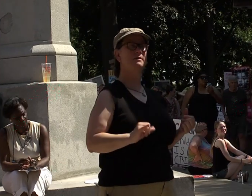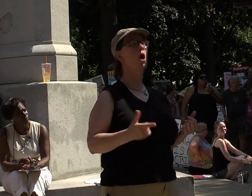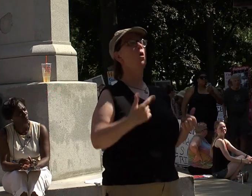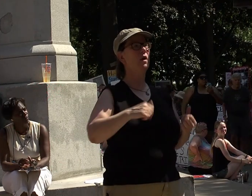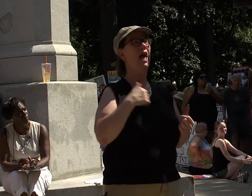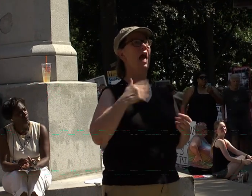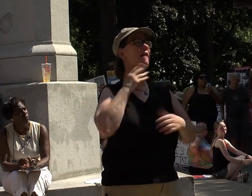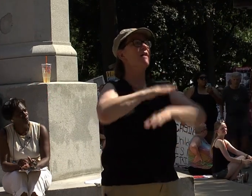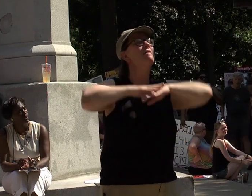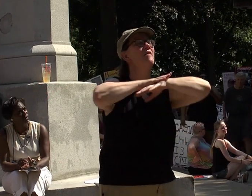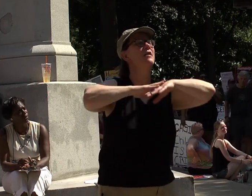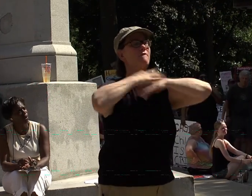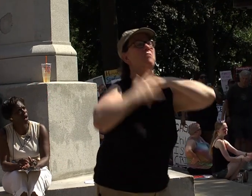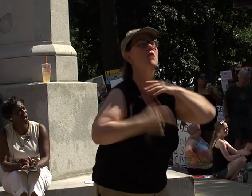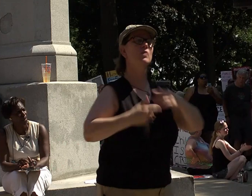We are America.